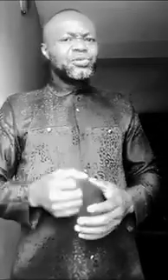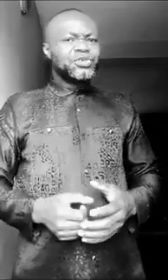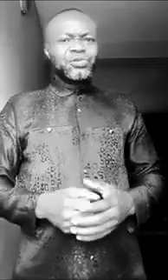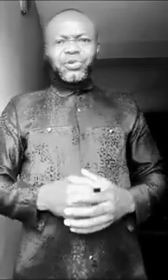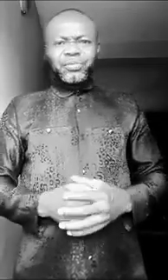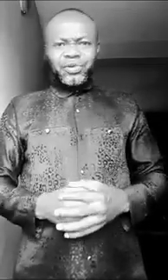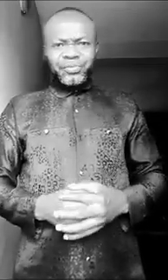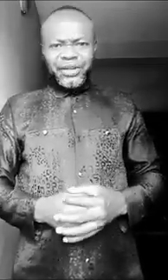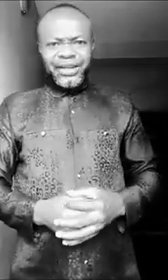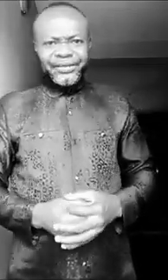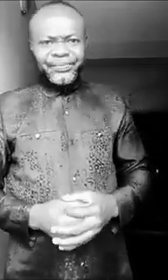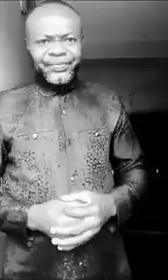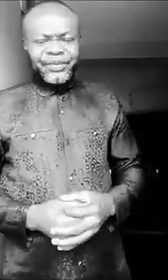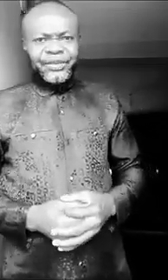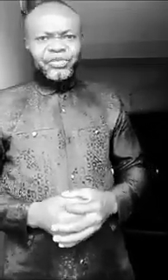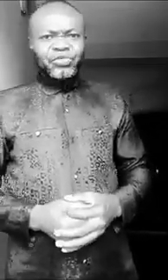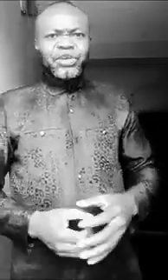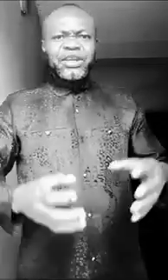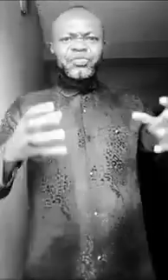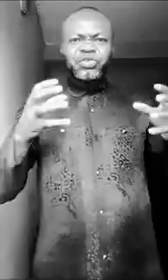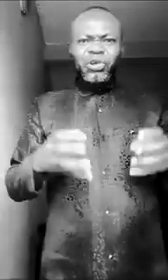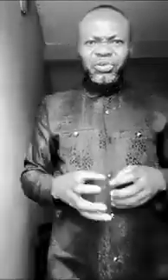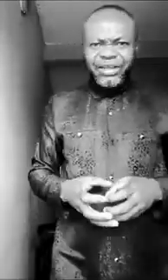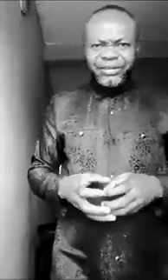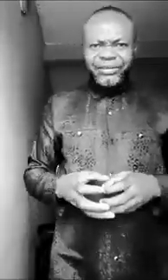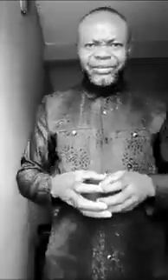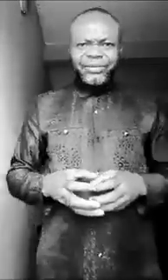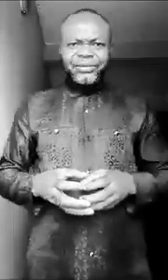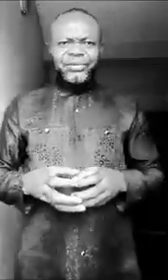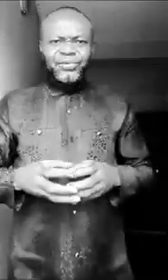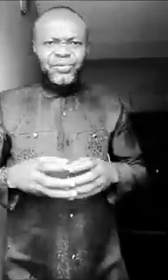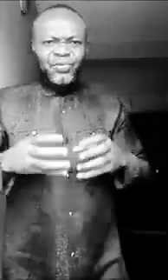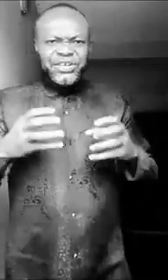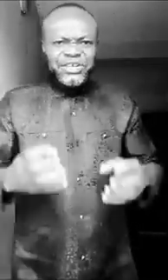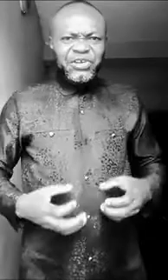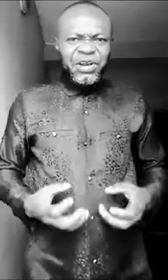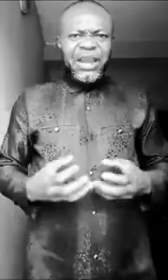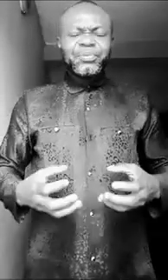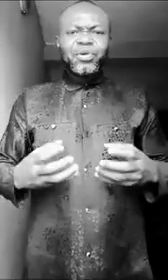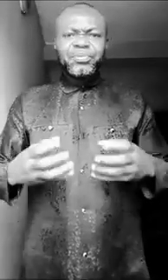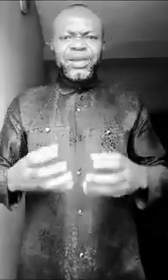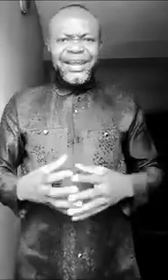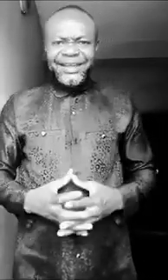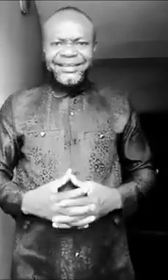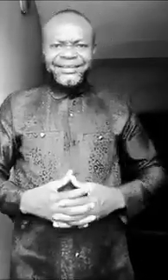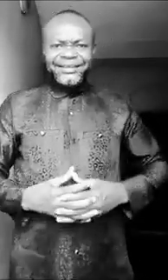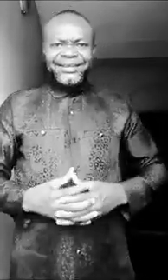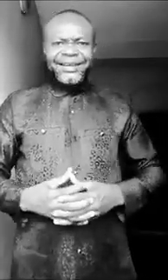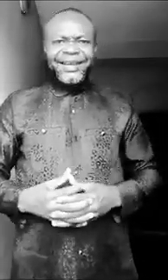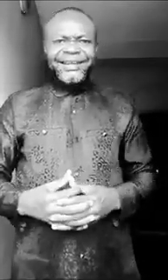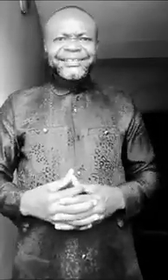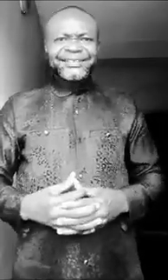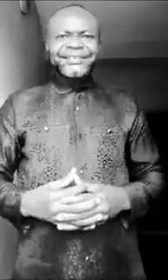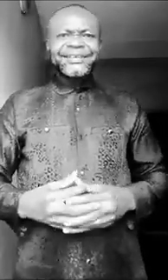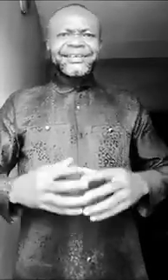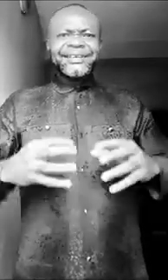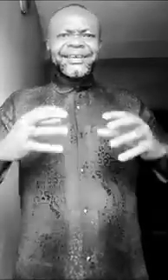you see your own umbrella. So, a scripturian, we describe umbrella as a